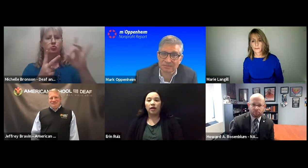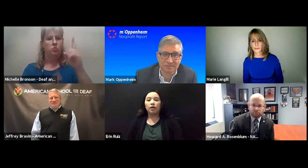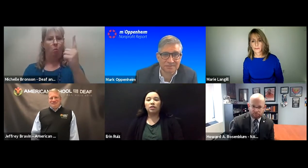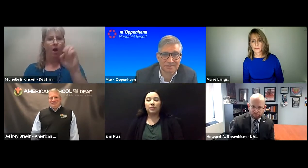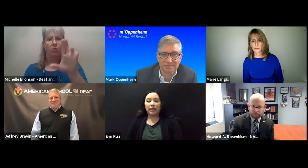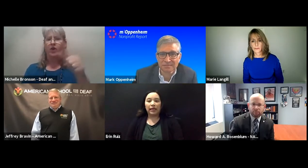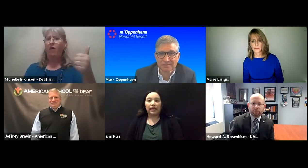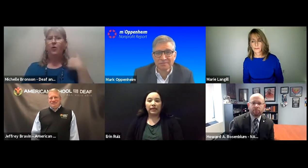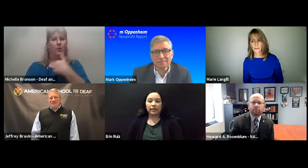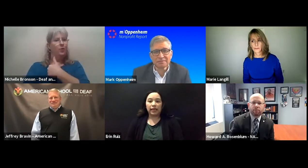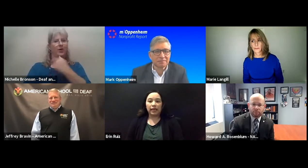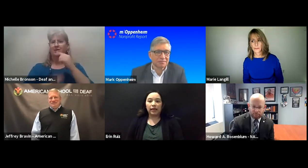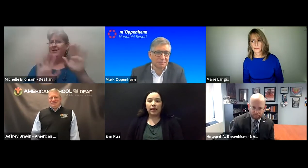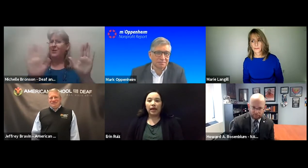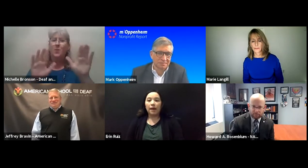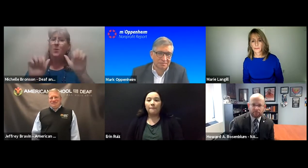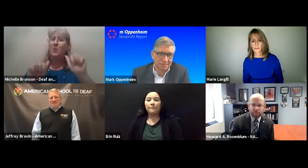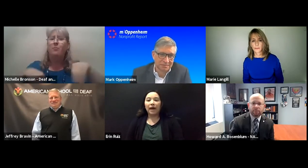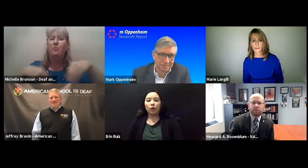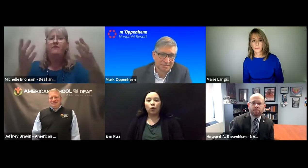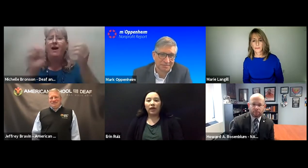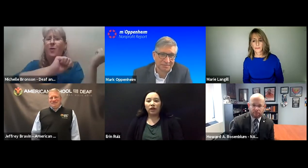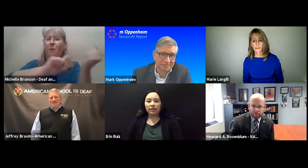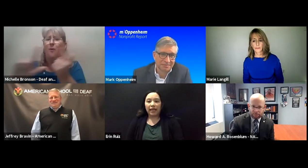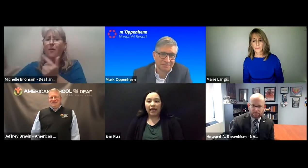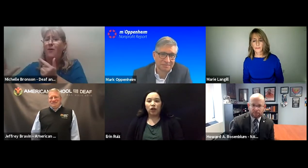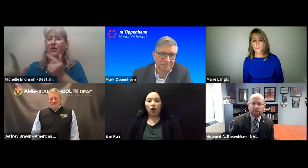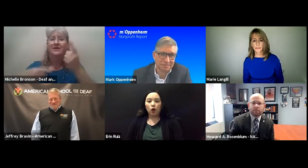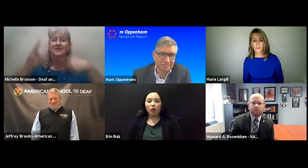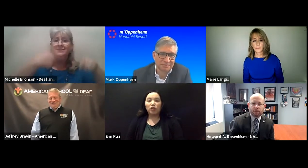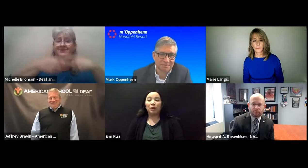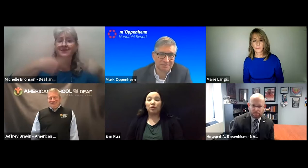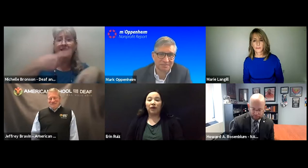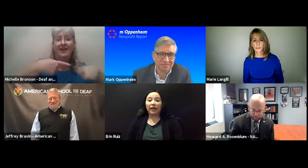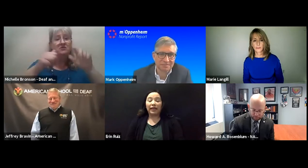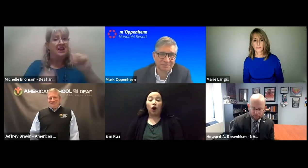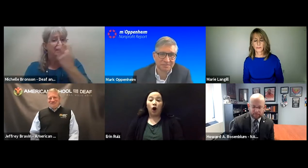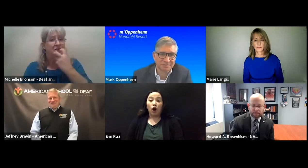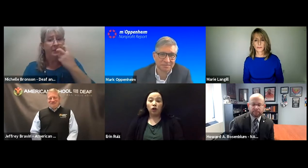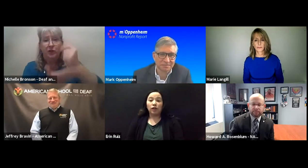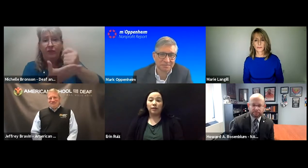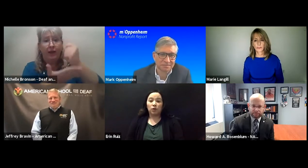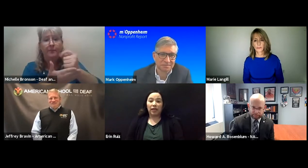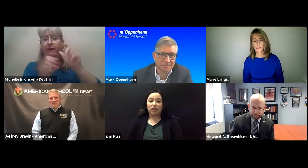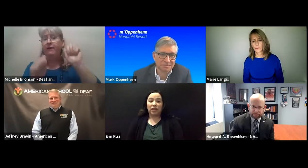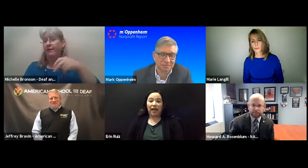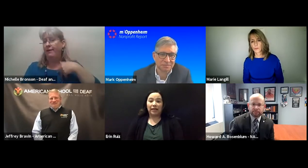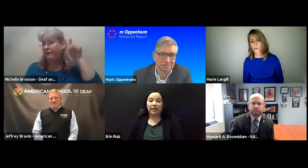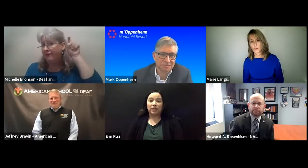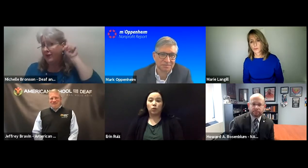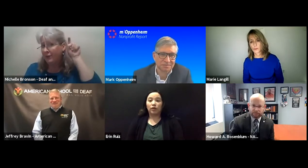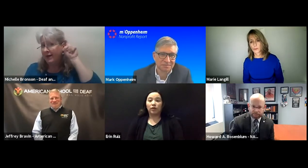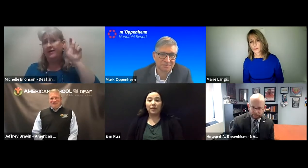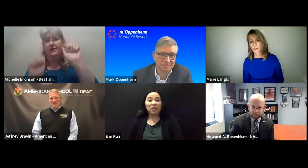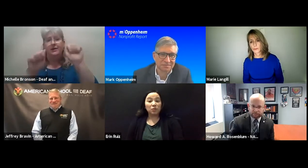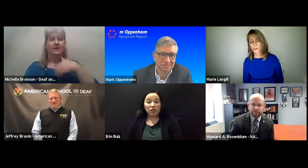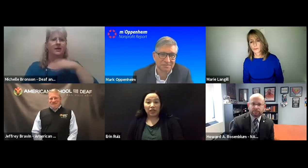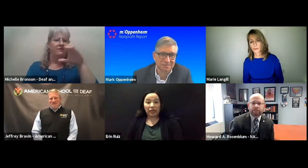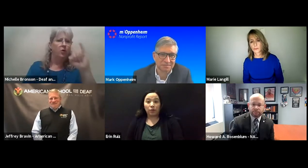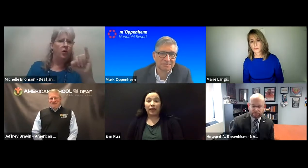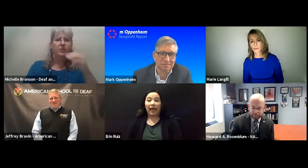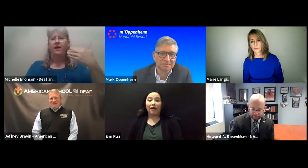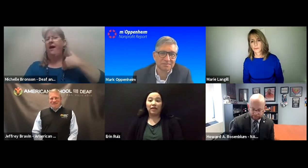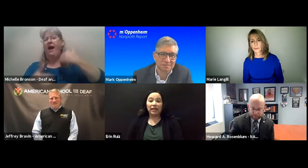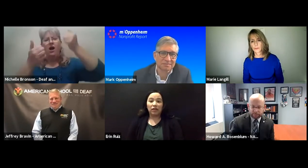on speaking and listening, but we are saying, no, we should be providing all communication access, whether that be